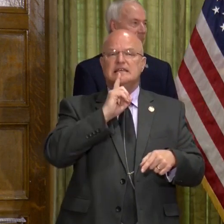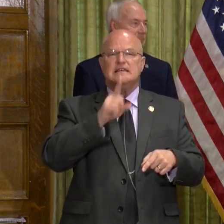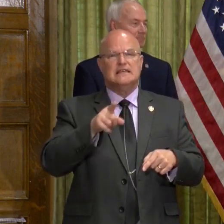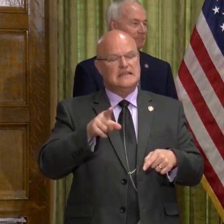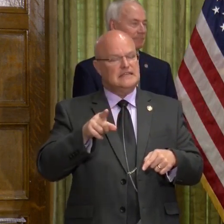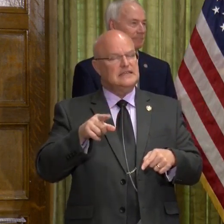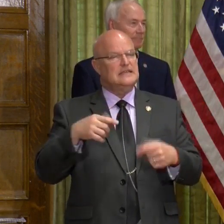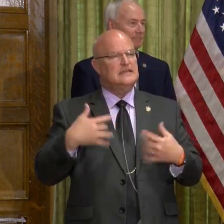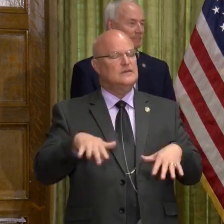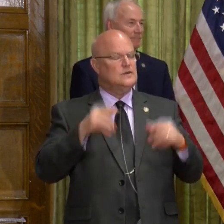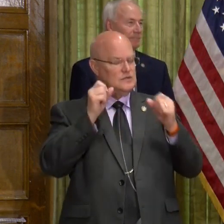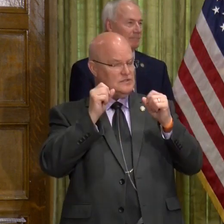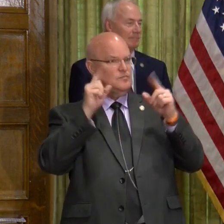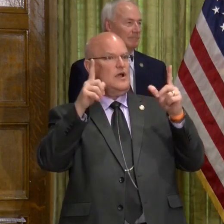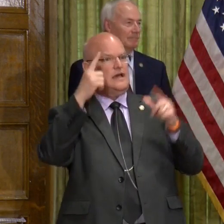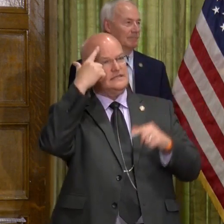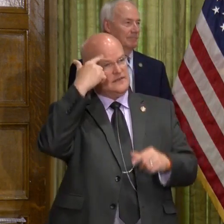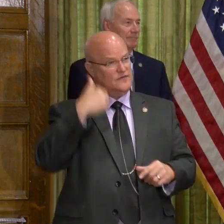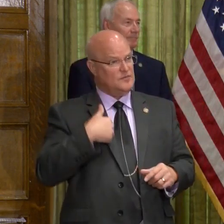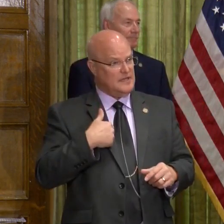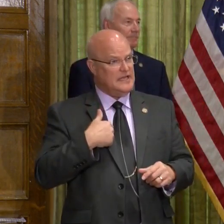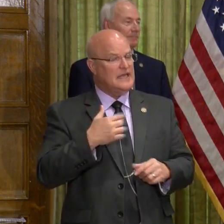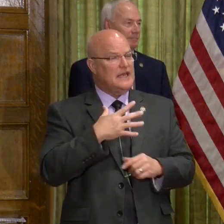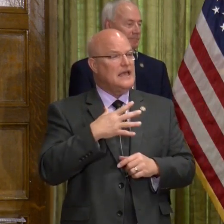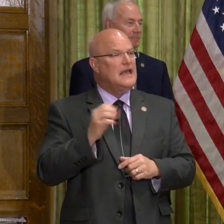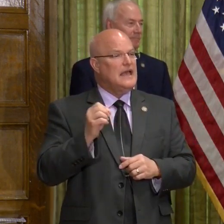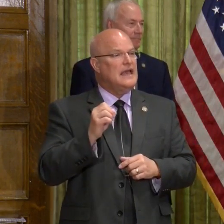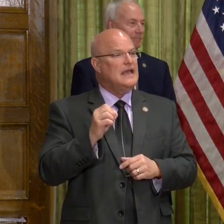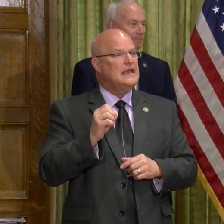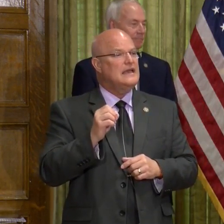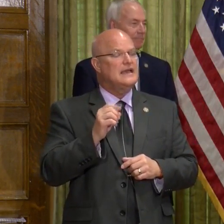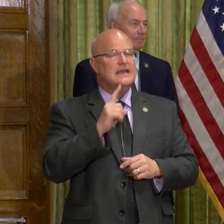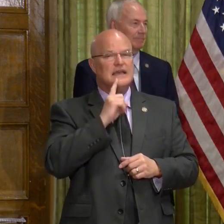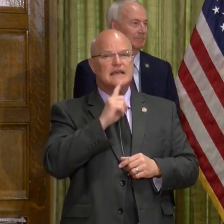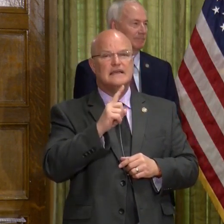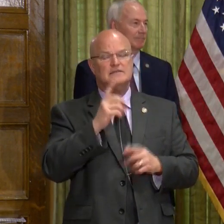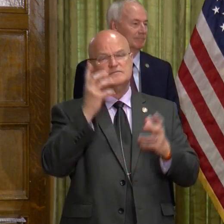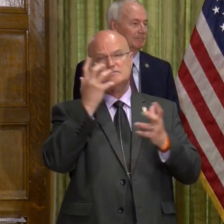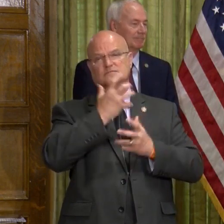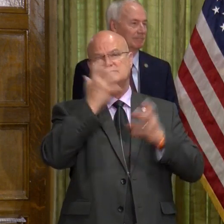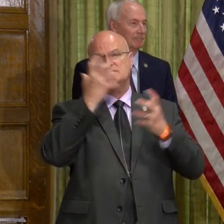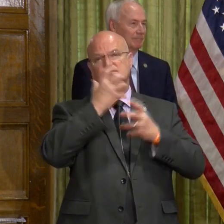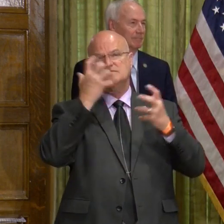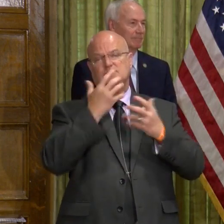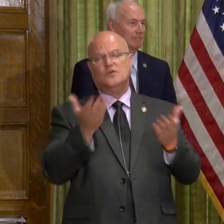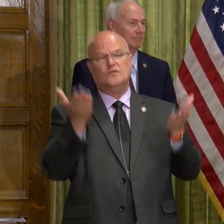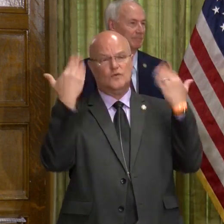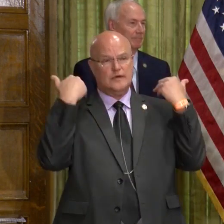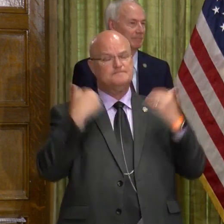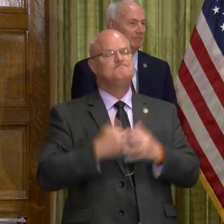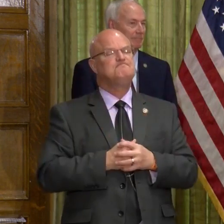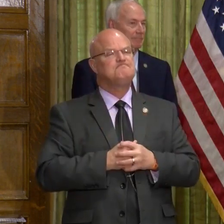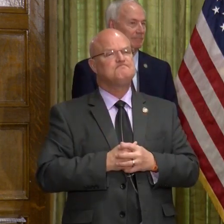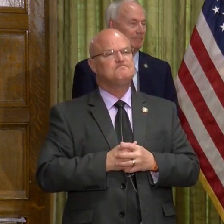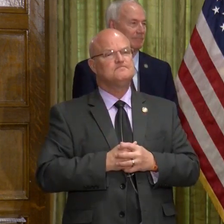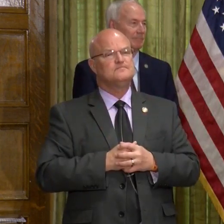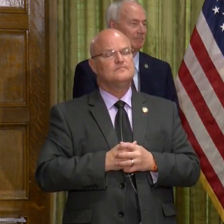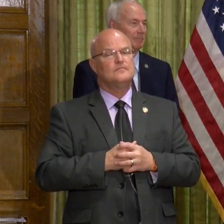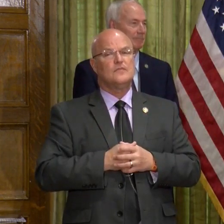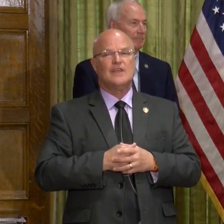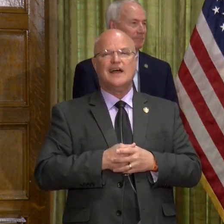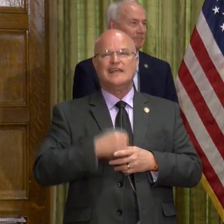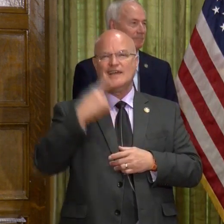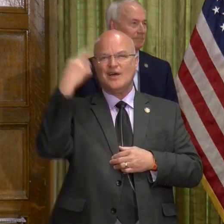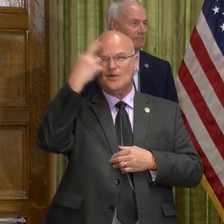surprising to me. And it's profound. I think there's also a reason for